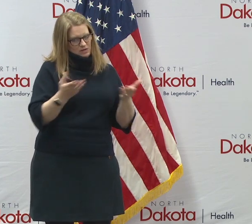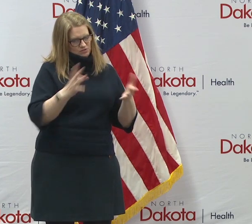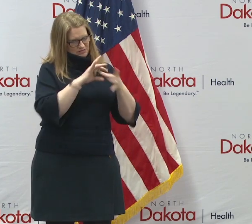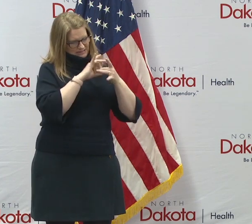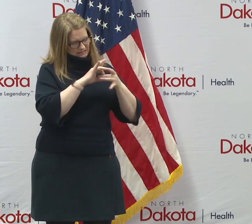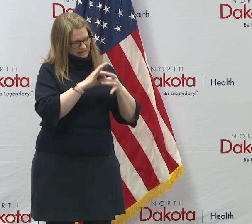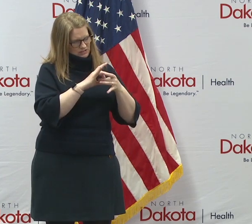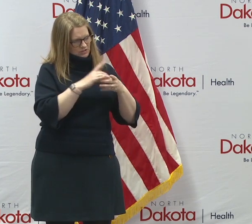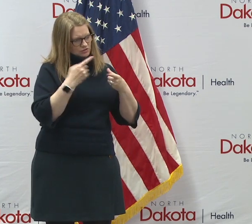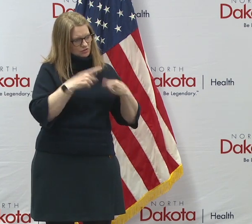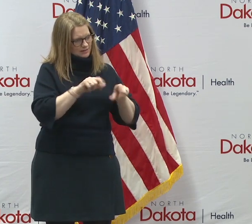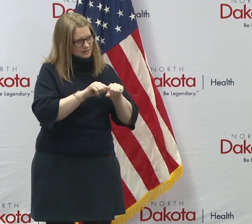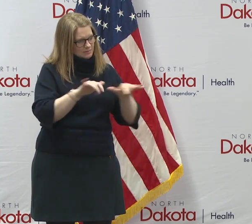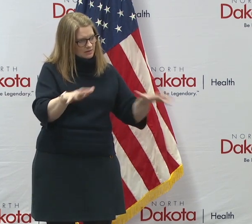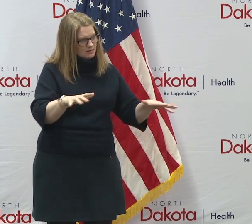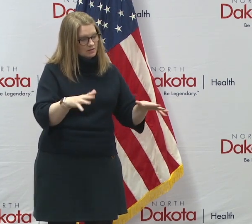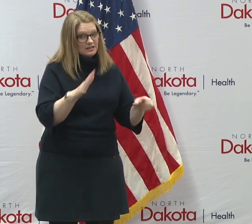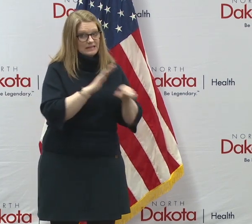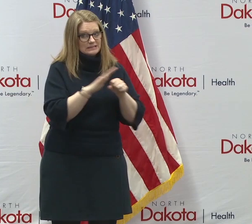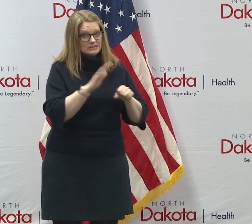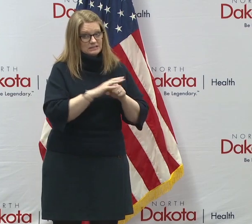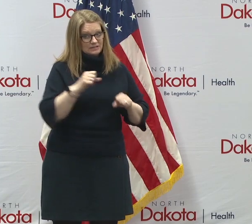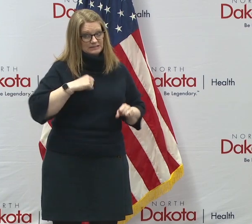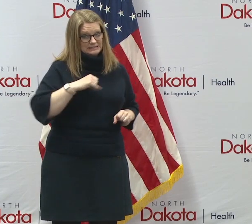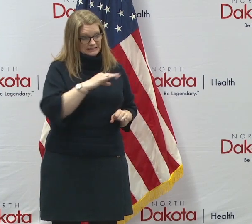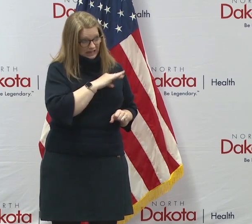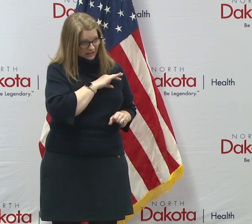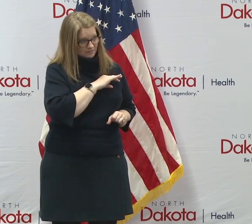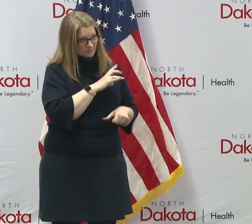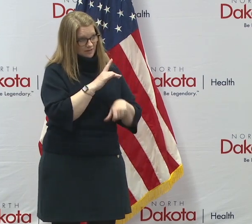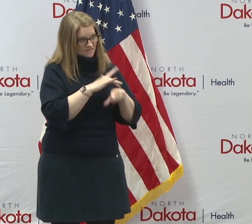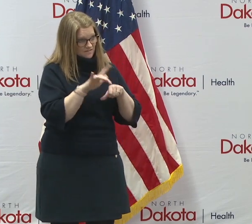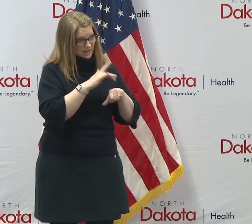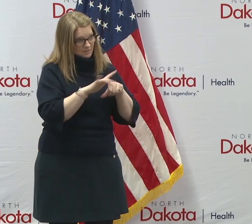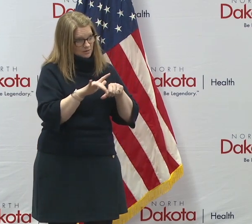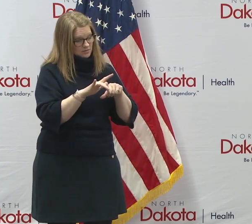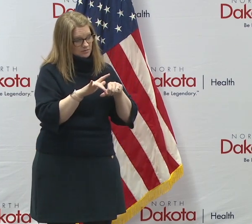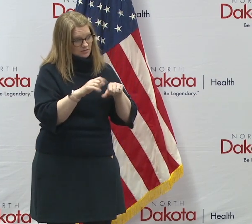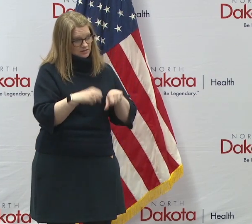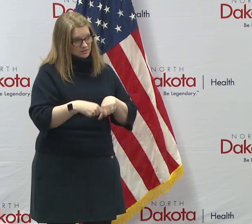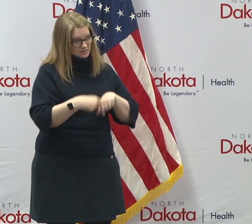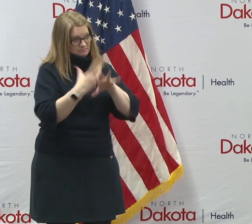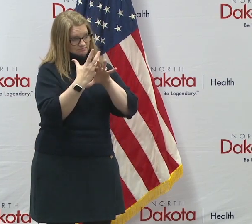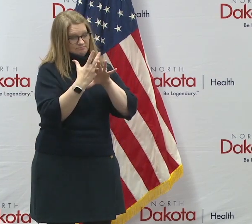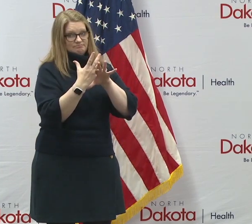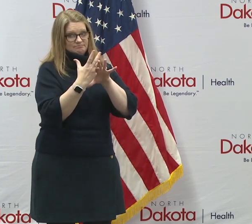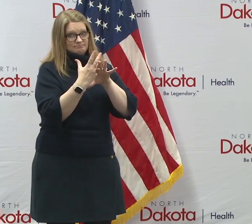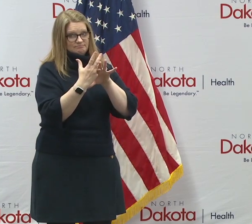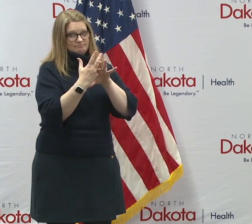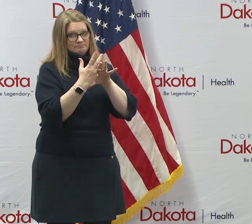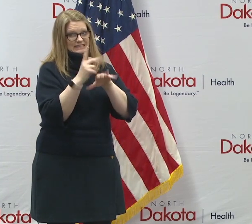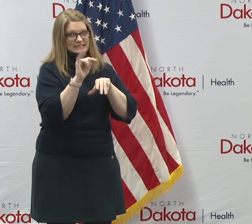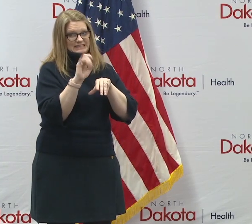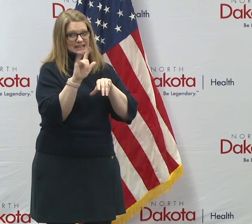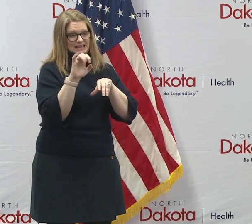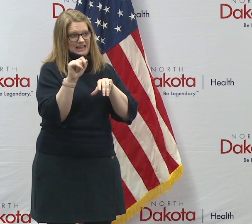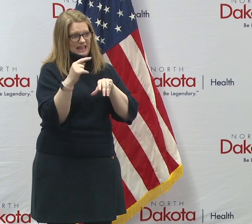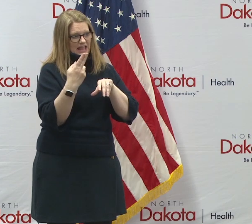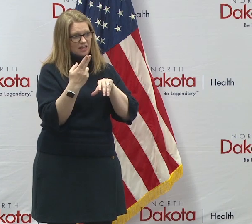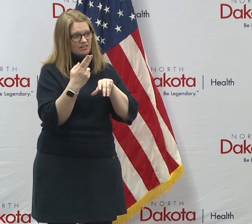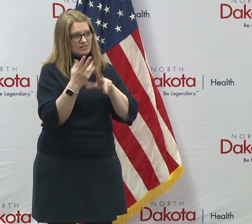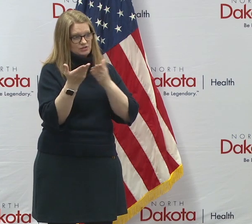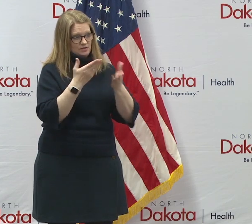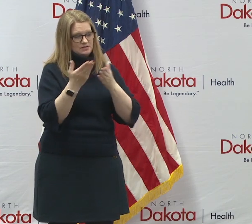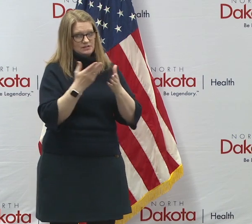is there enough staffing, is there enough infrastructure in place to make those virtual telehealth services as effective as in